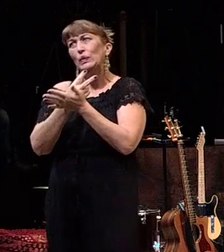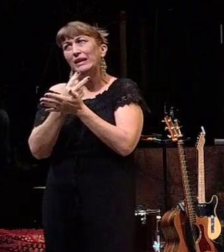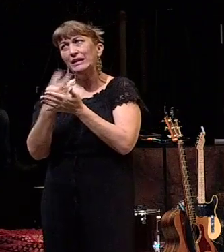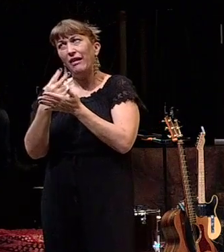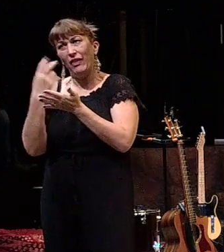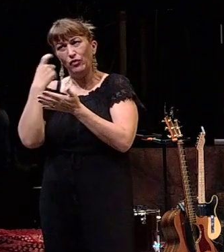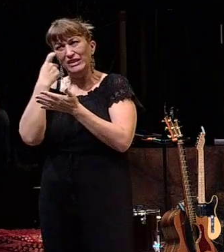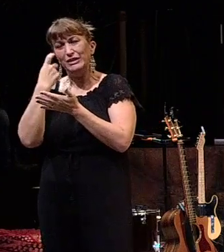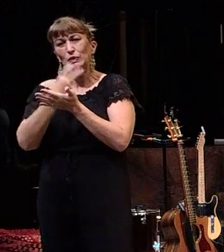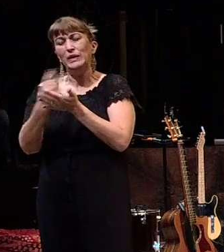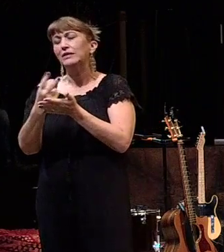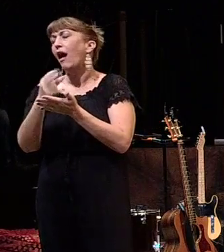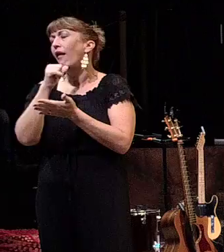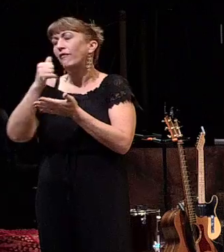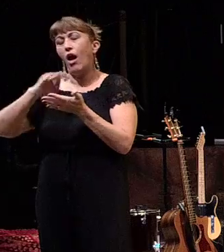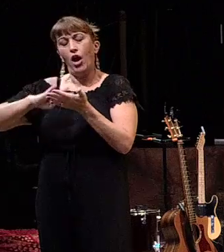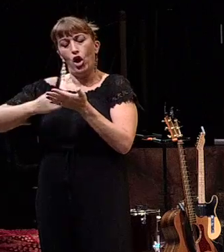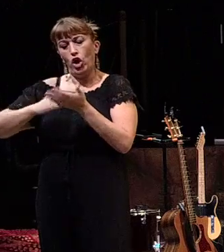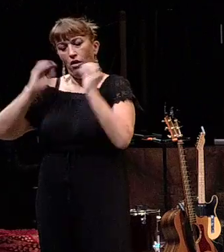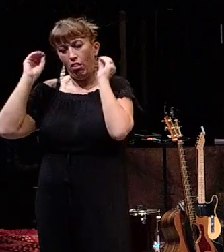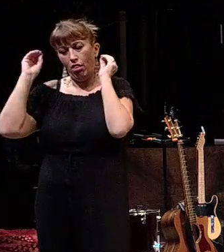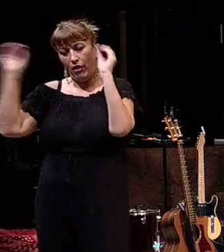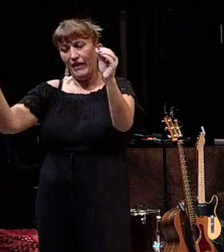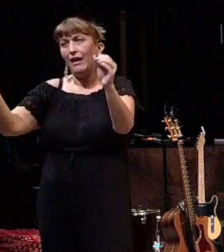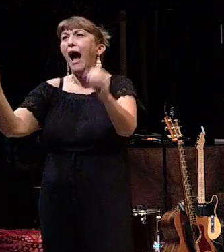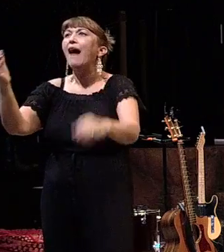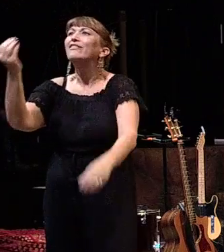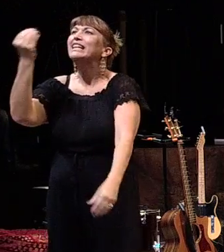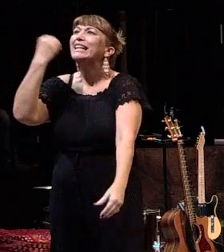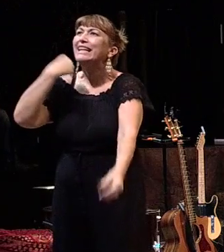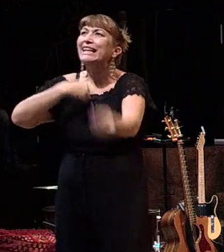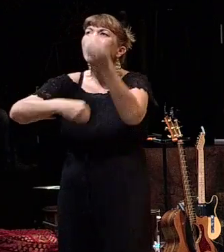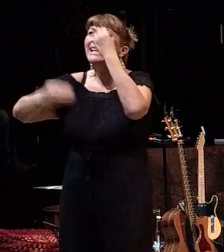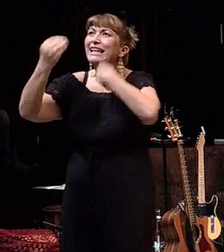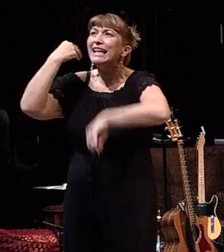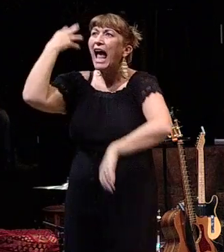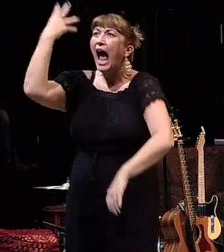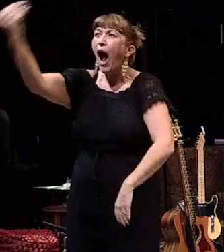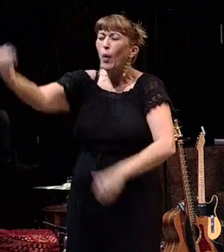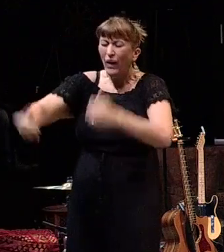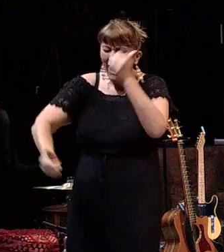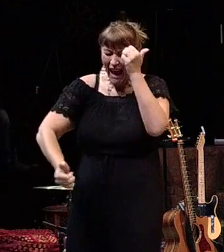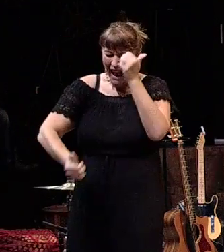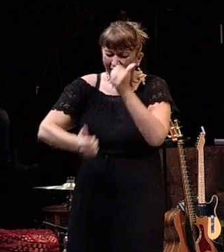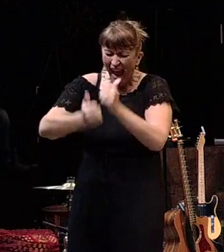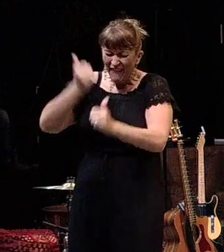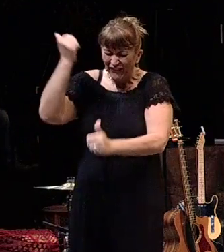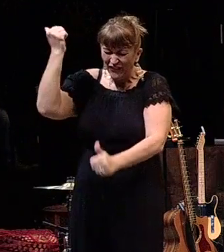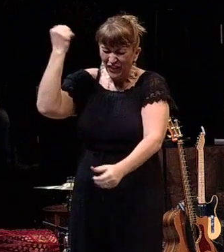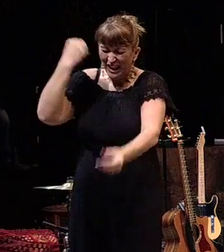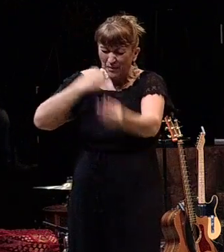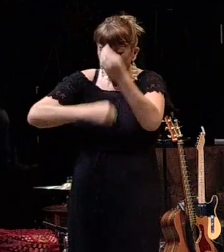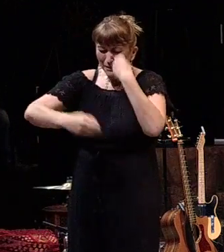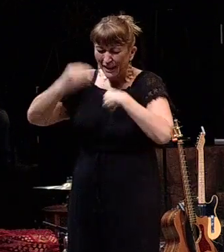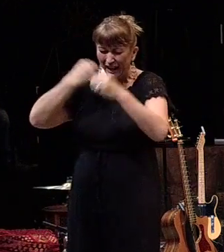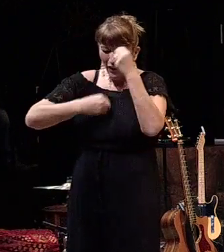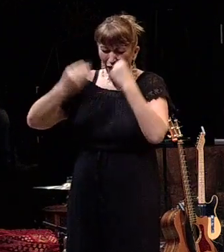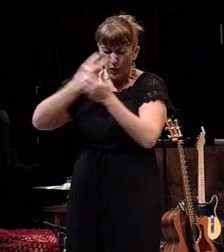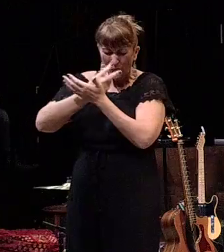not cooked at all. I've eaten out every single meal over the last two weeks.